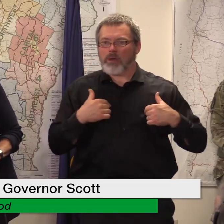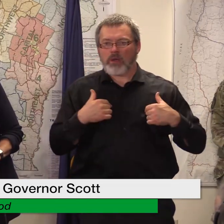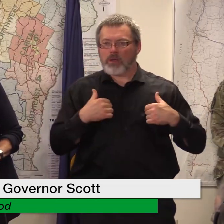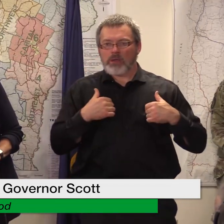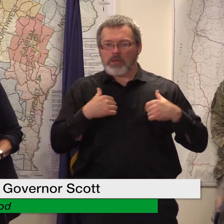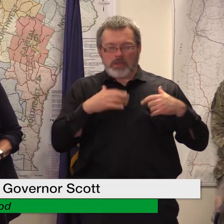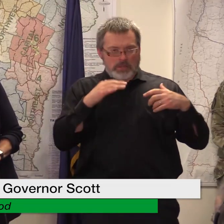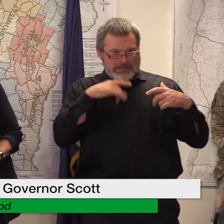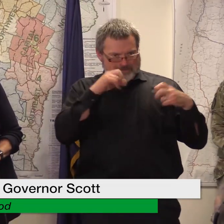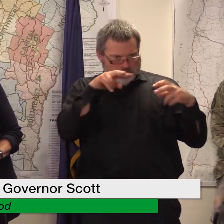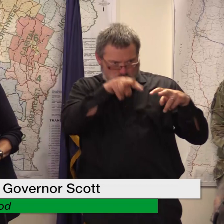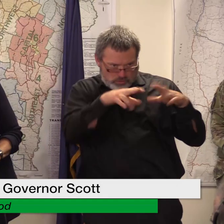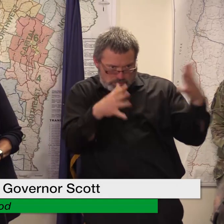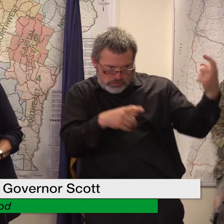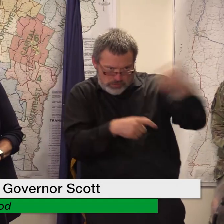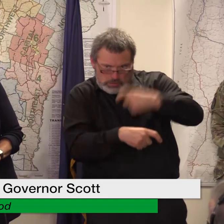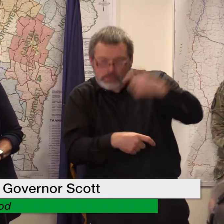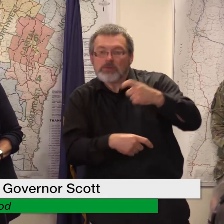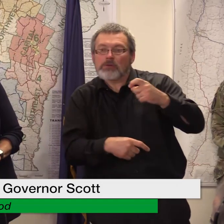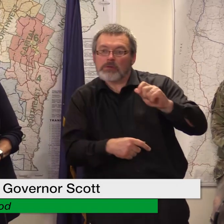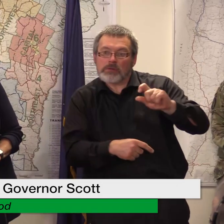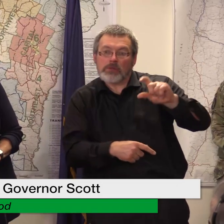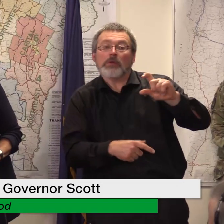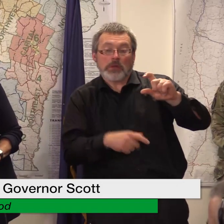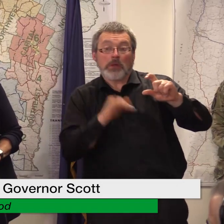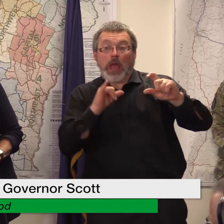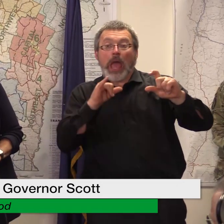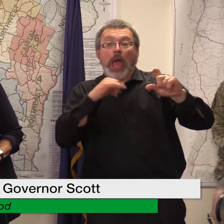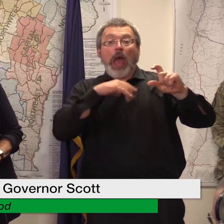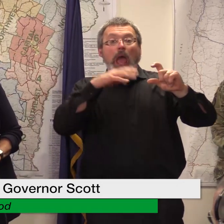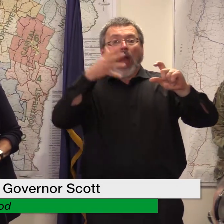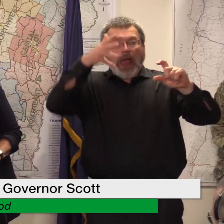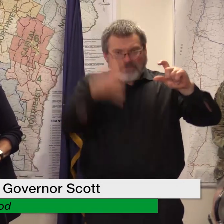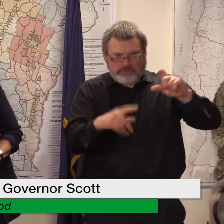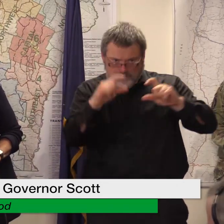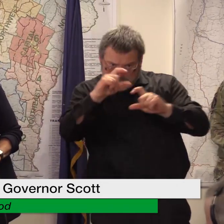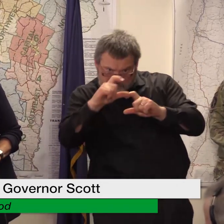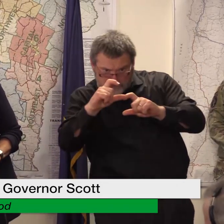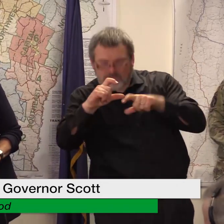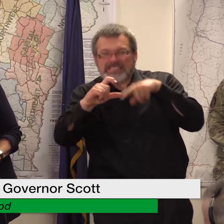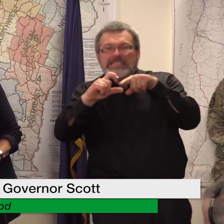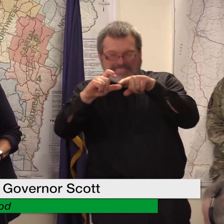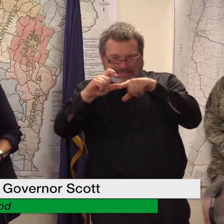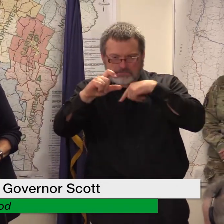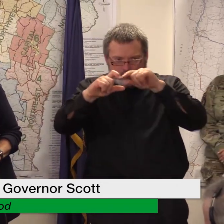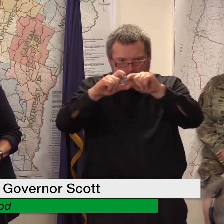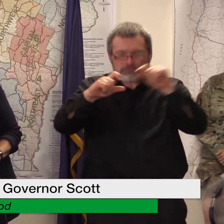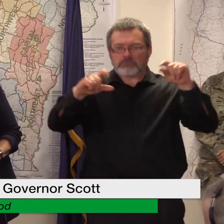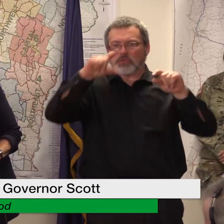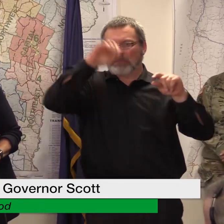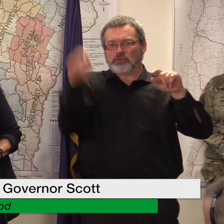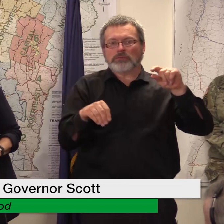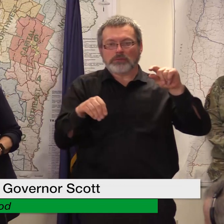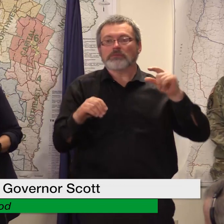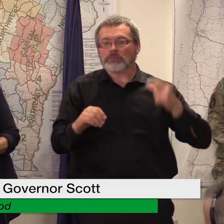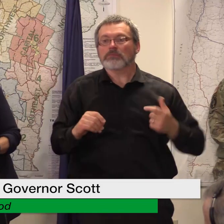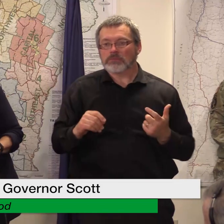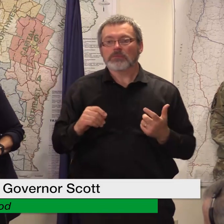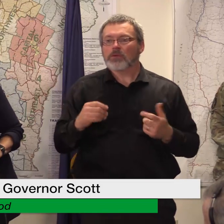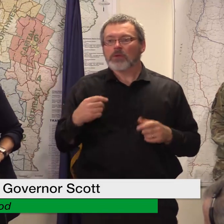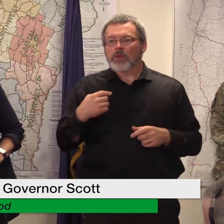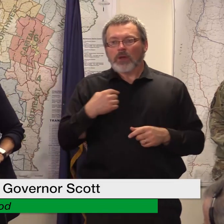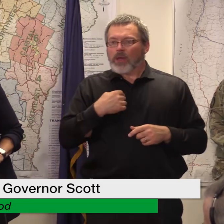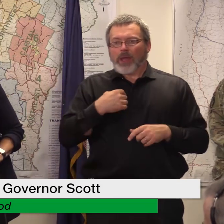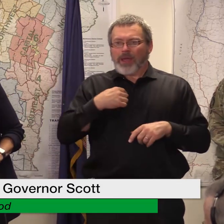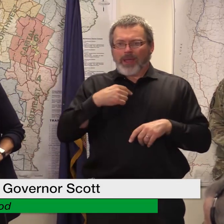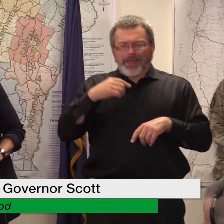if they've already received some sort of funding to help restore or repair or get them back we can't pay on that